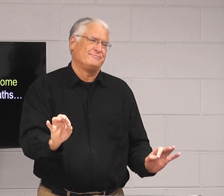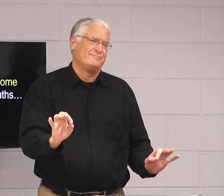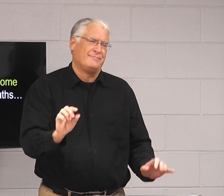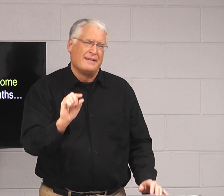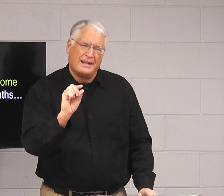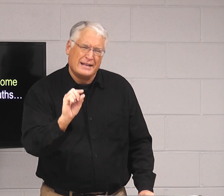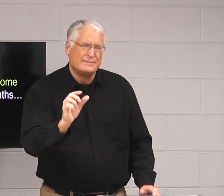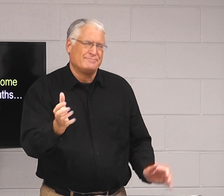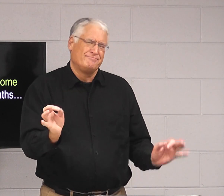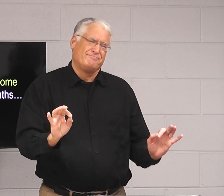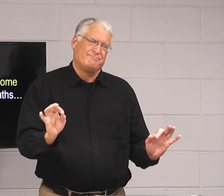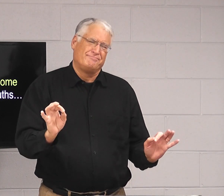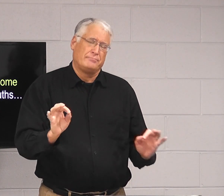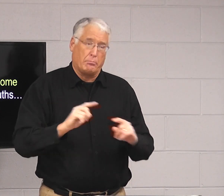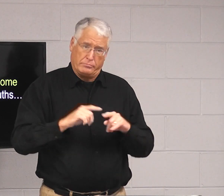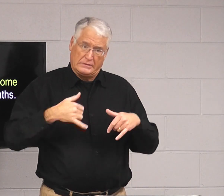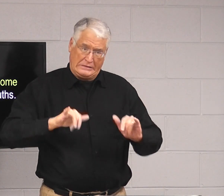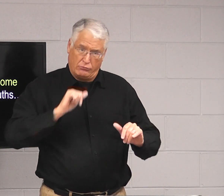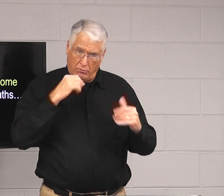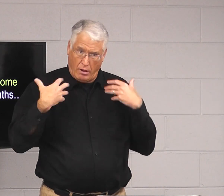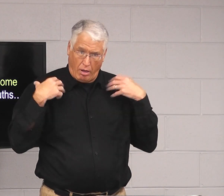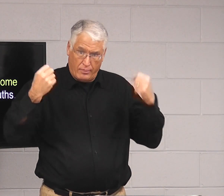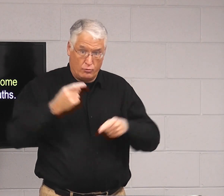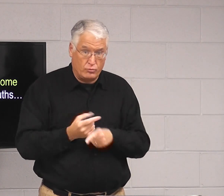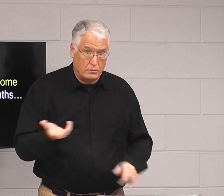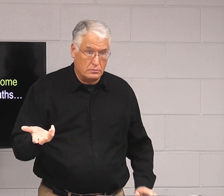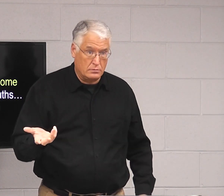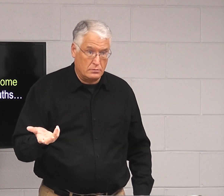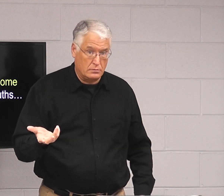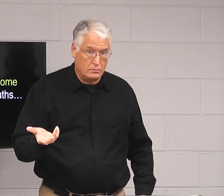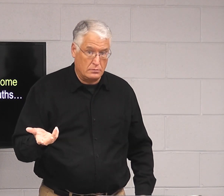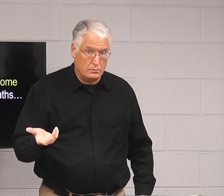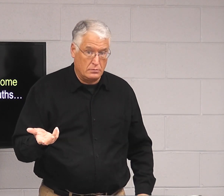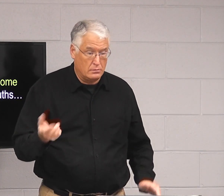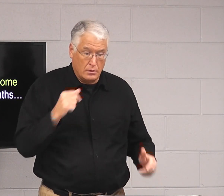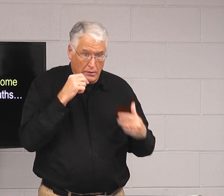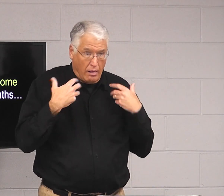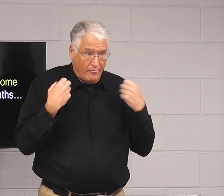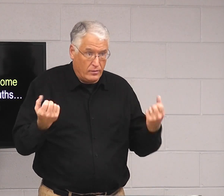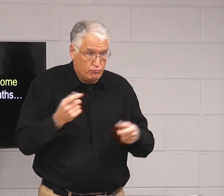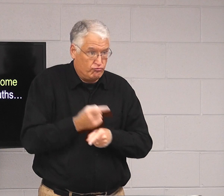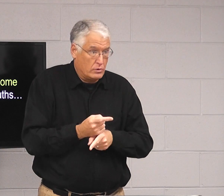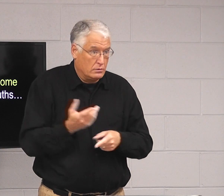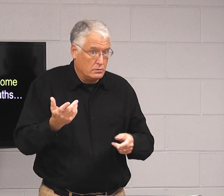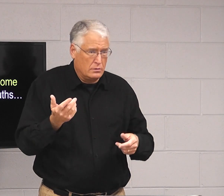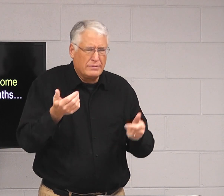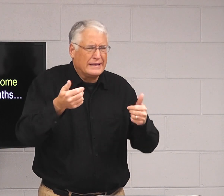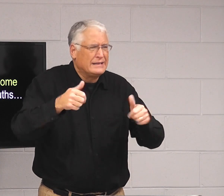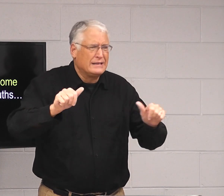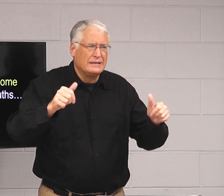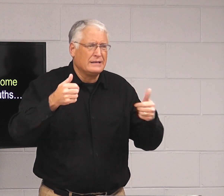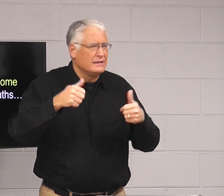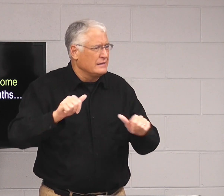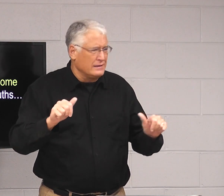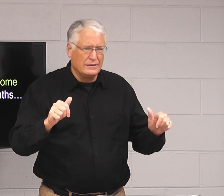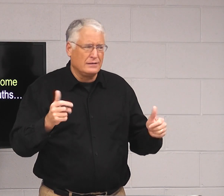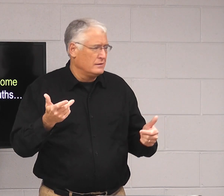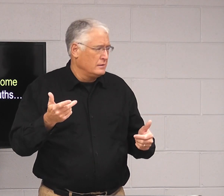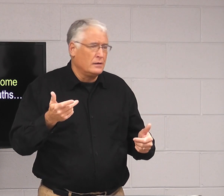That are something that might be simple, but it's still not healthy, right? It's not healthy. Anything.